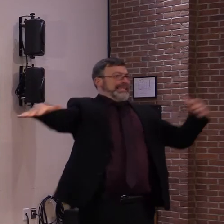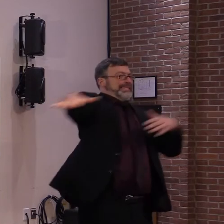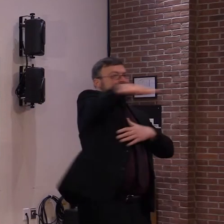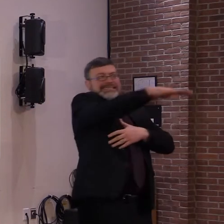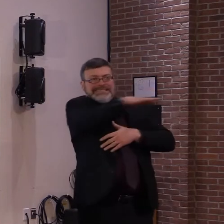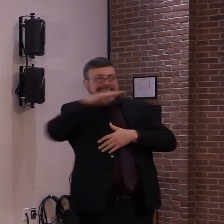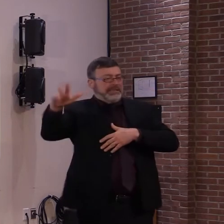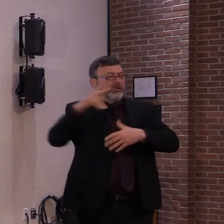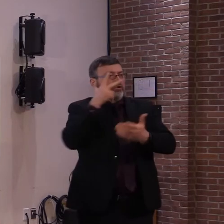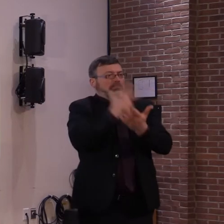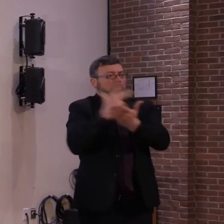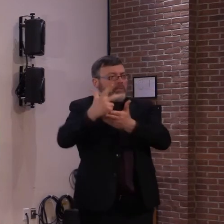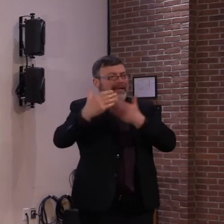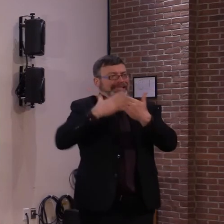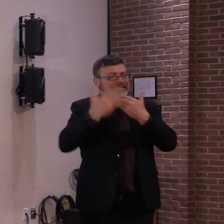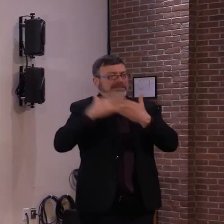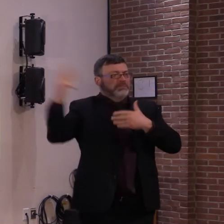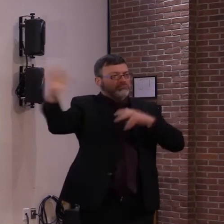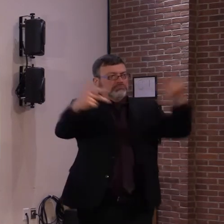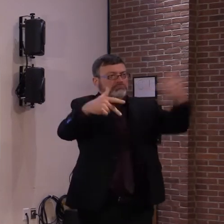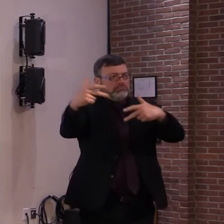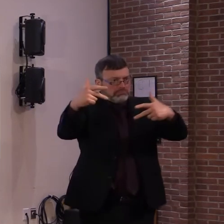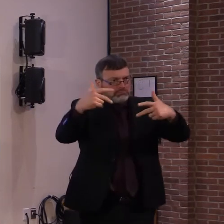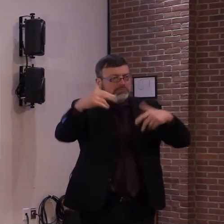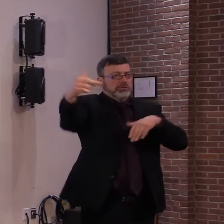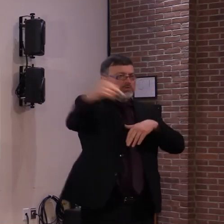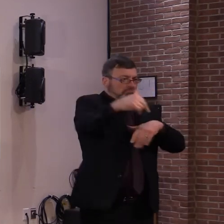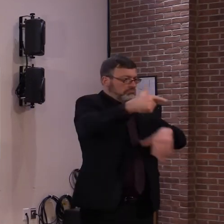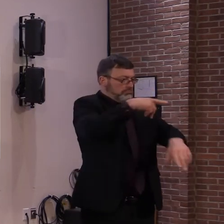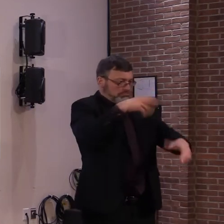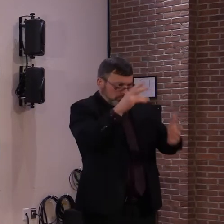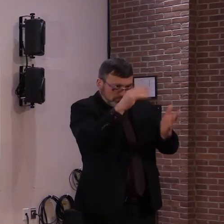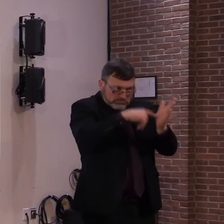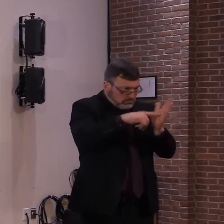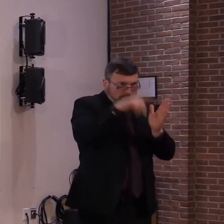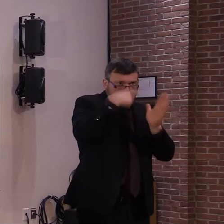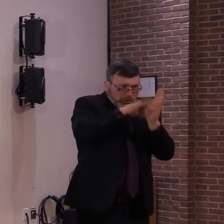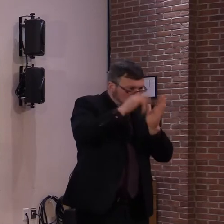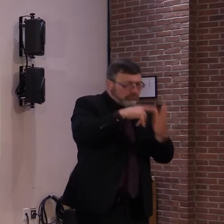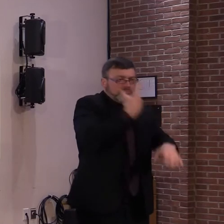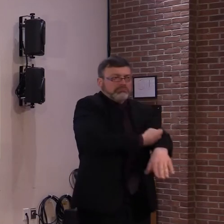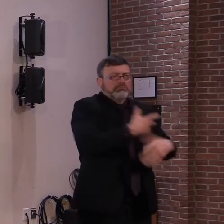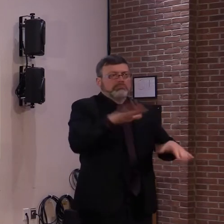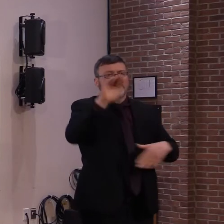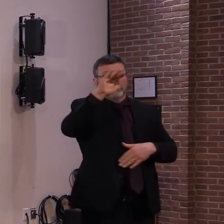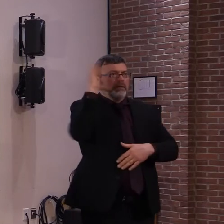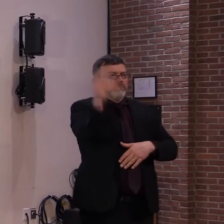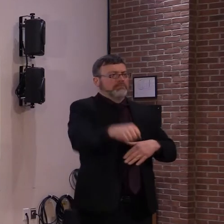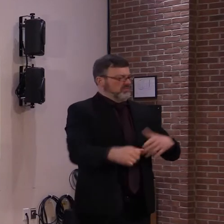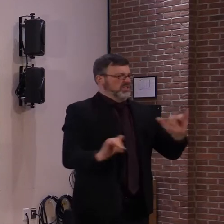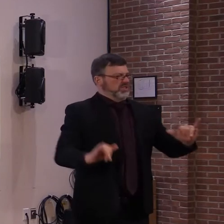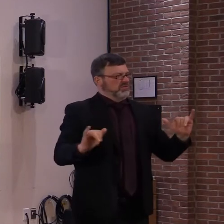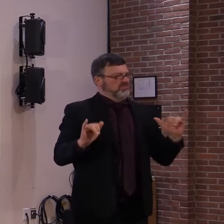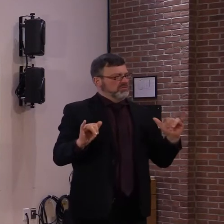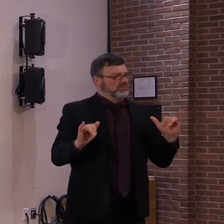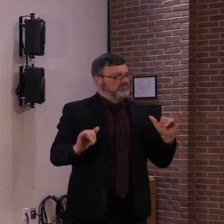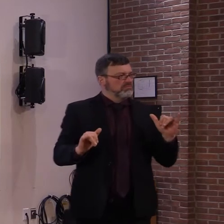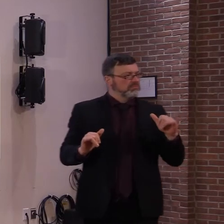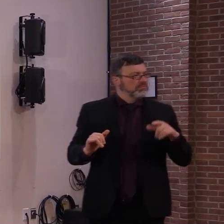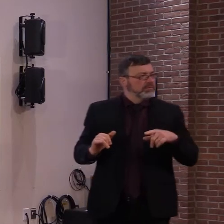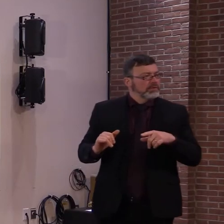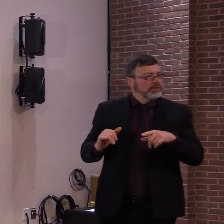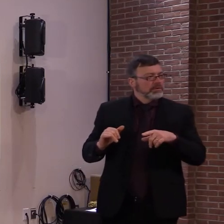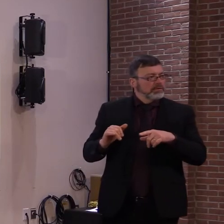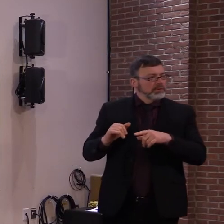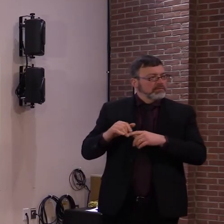Thanks. And then my only other question is, um, as far as the software phone appointment system. I mean, how confident are you